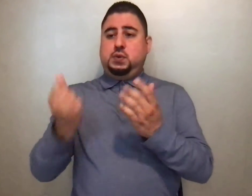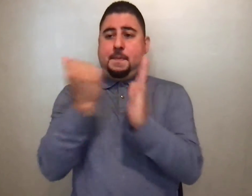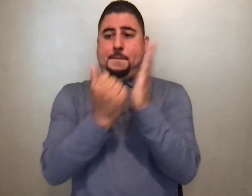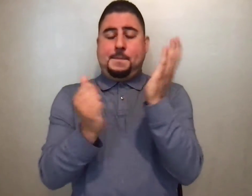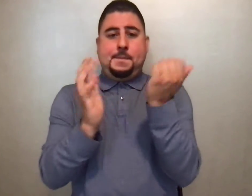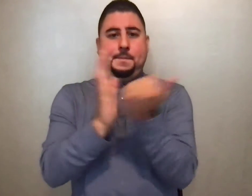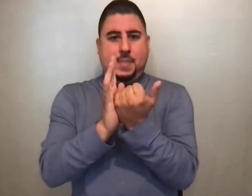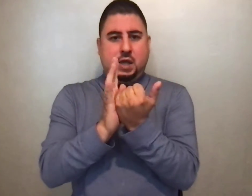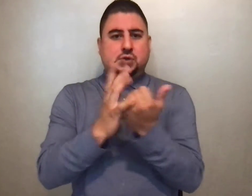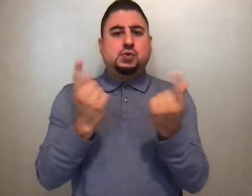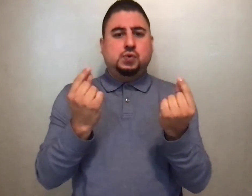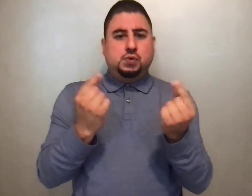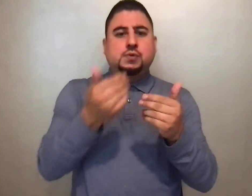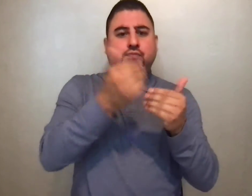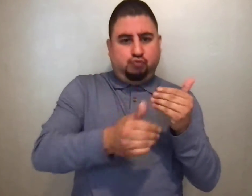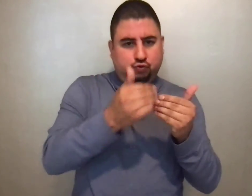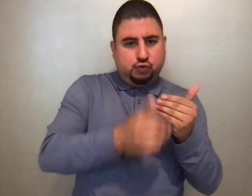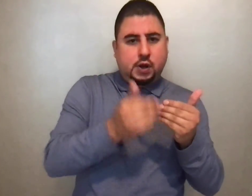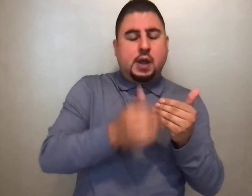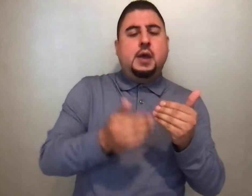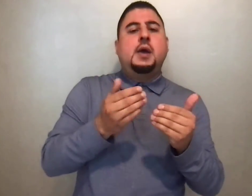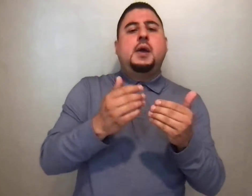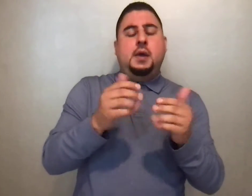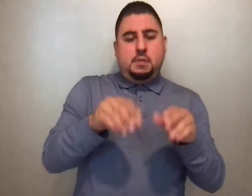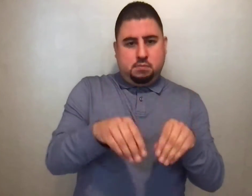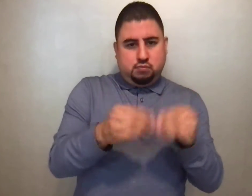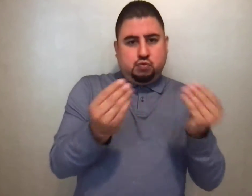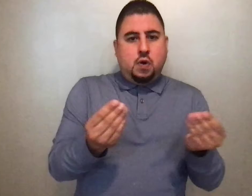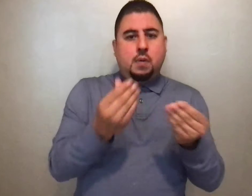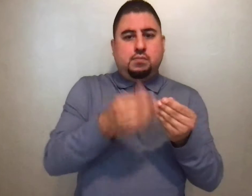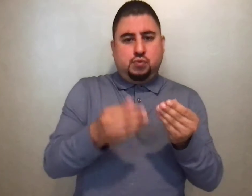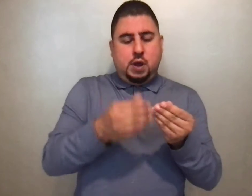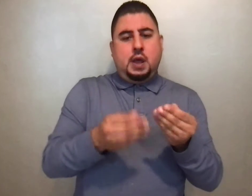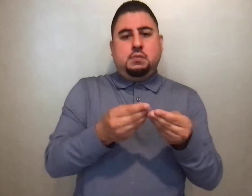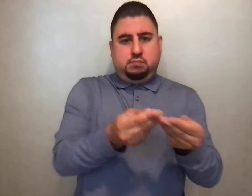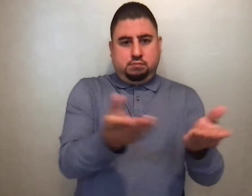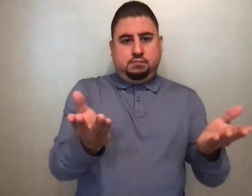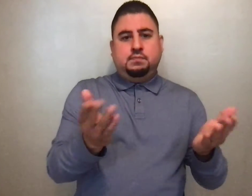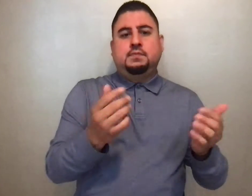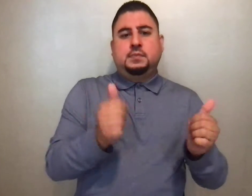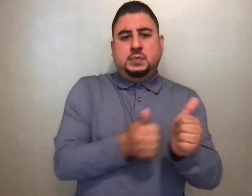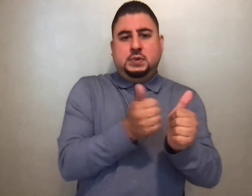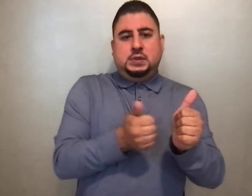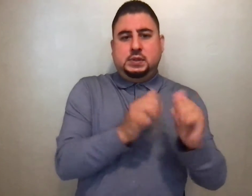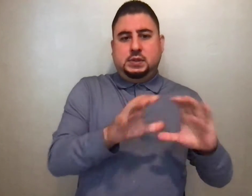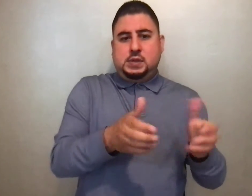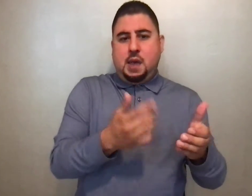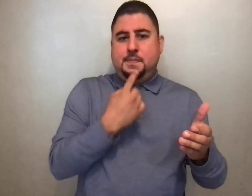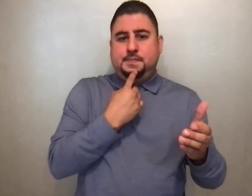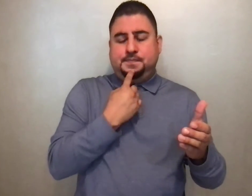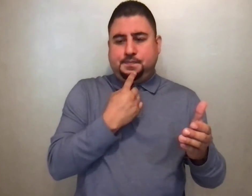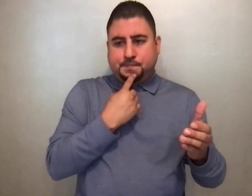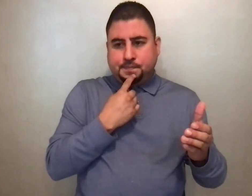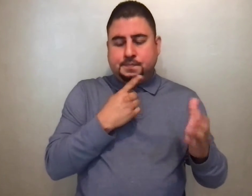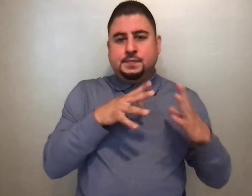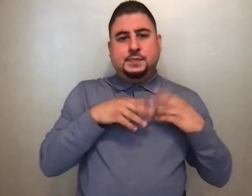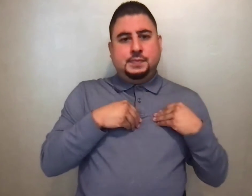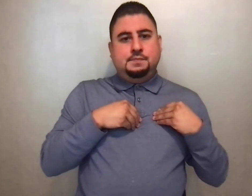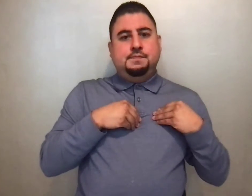he took bread and giving thanks, broke it, and gave it to his disciples, saying, Take this, all of you,